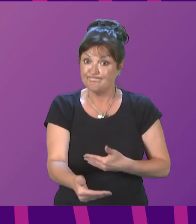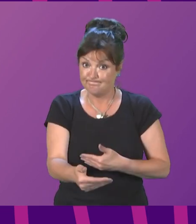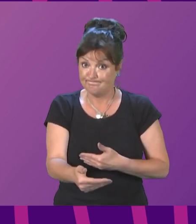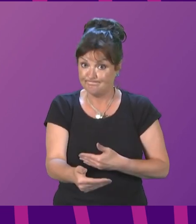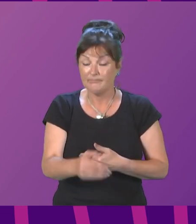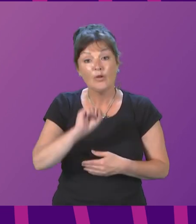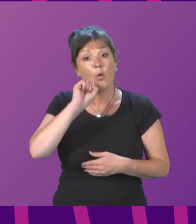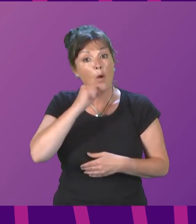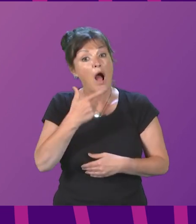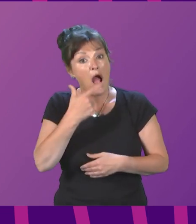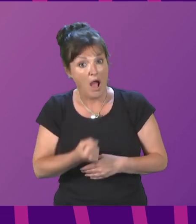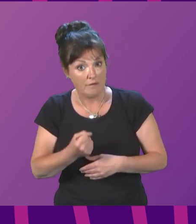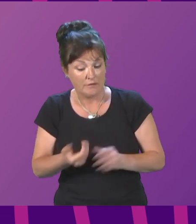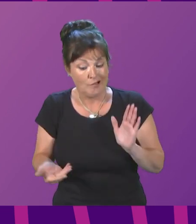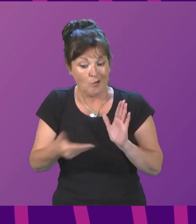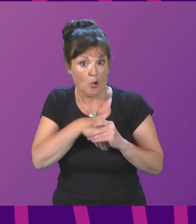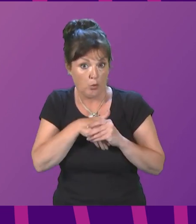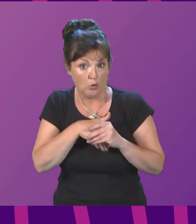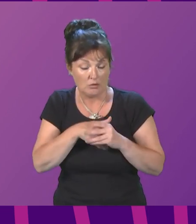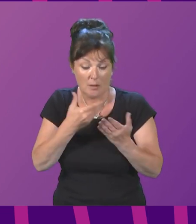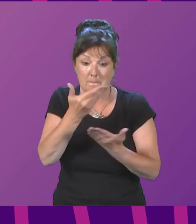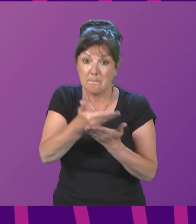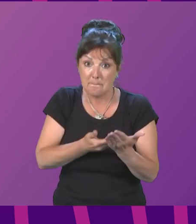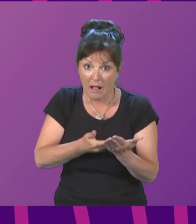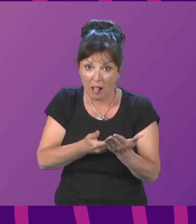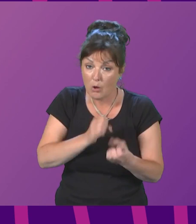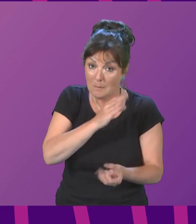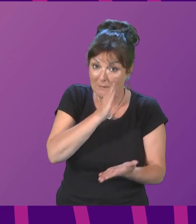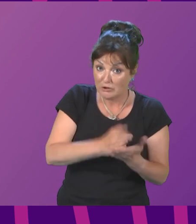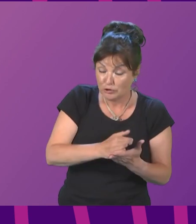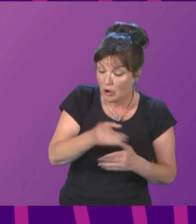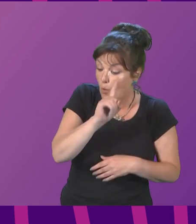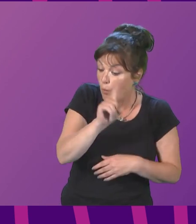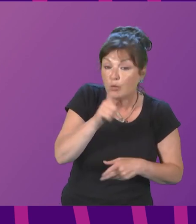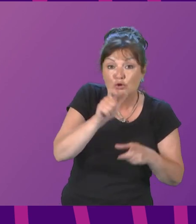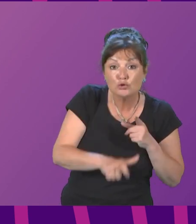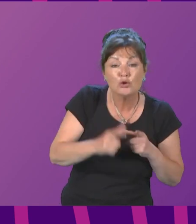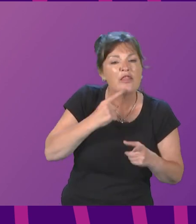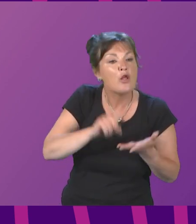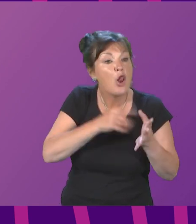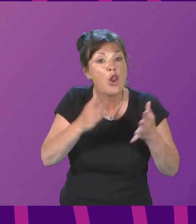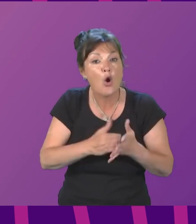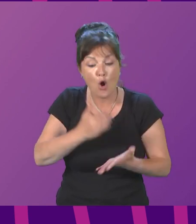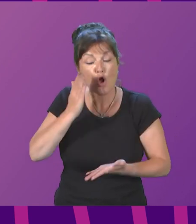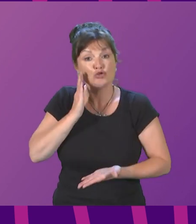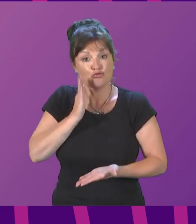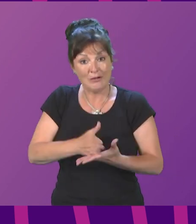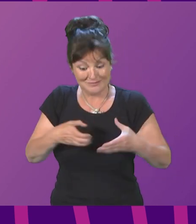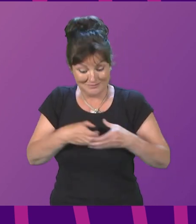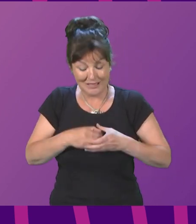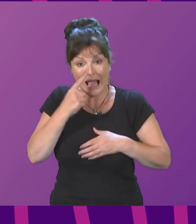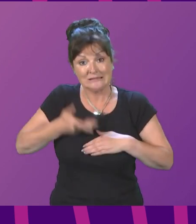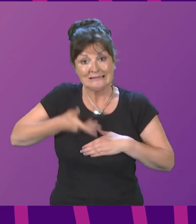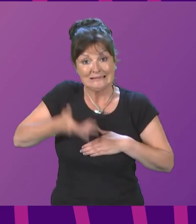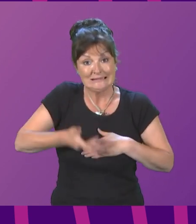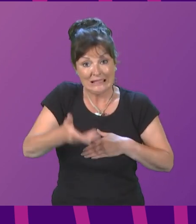on aggregates and to clarify the law on trust and succession. And last, but by no means least, this